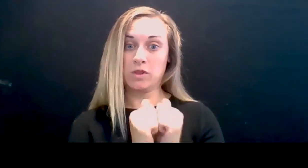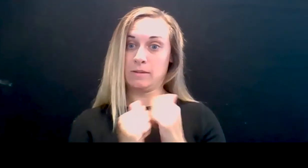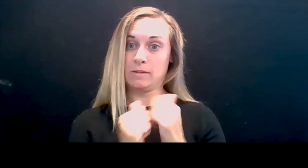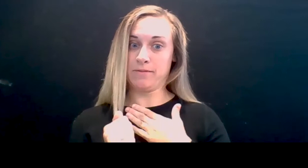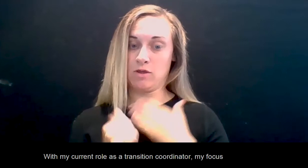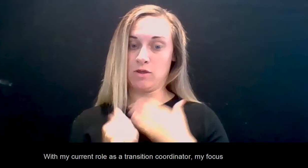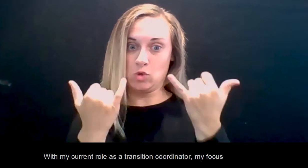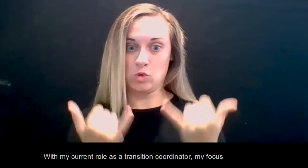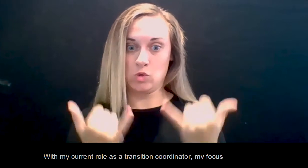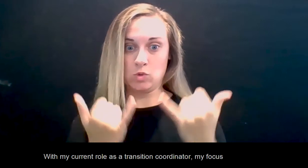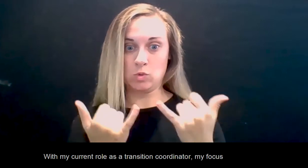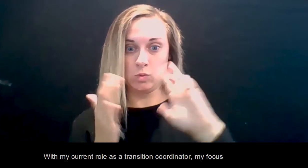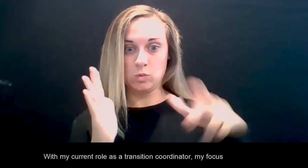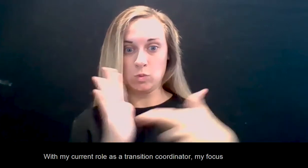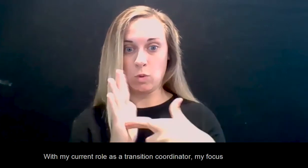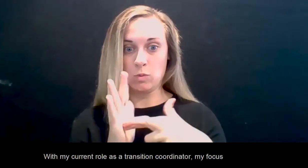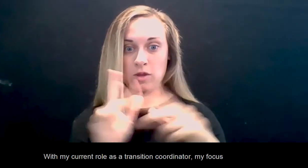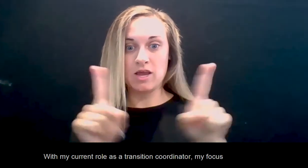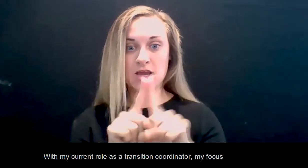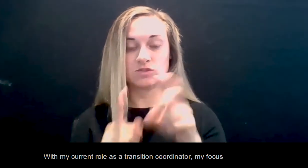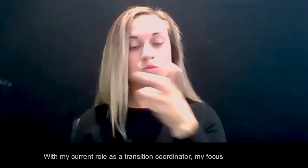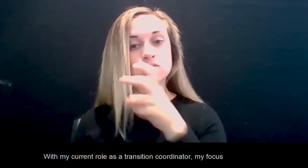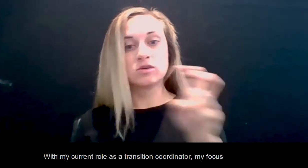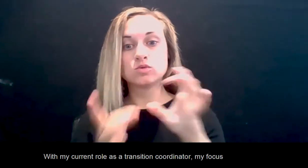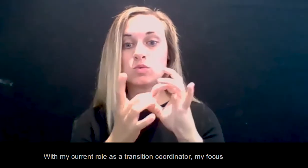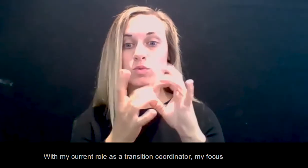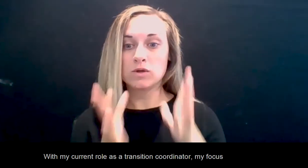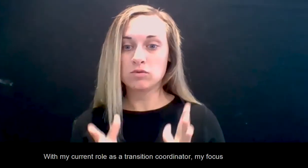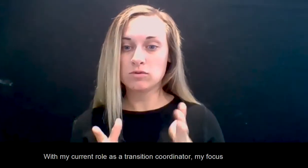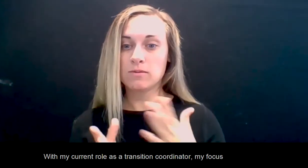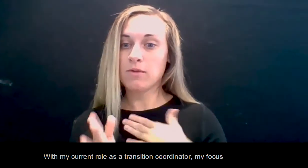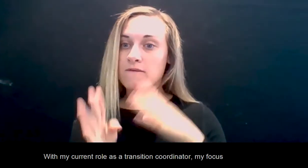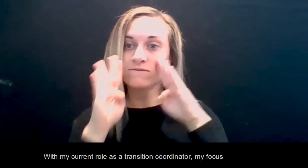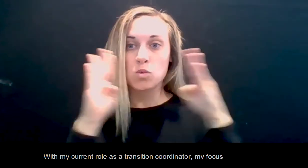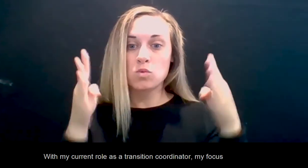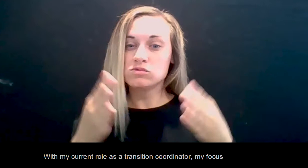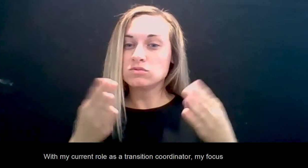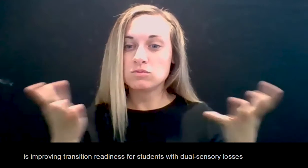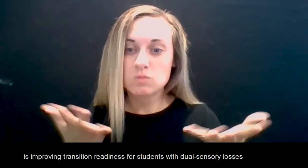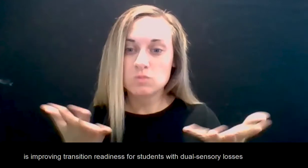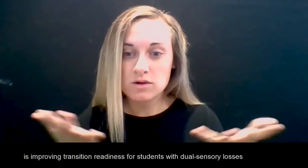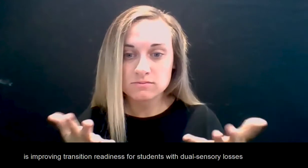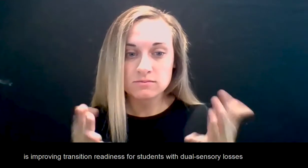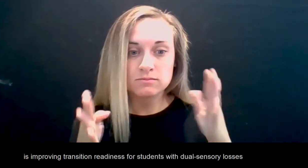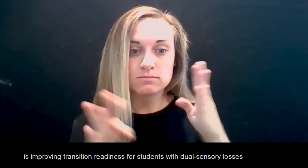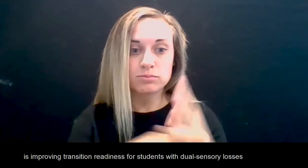With my current role as a transition coordinator, my focus is on improving